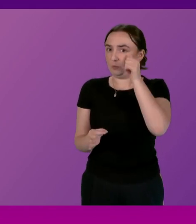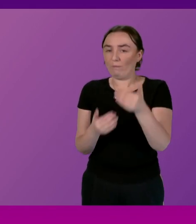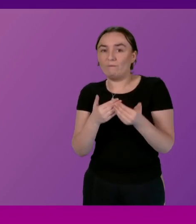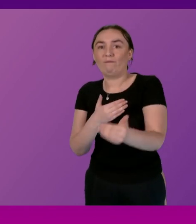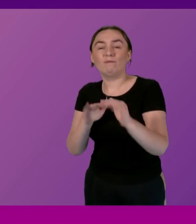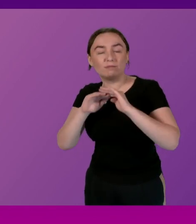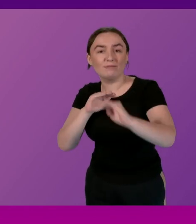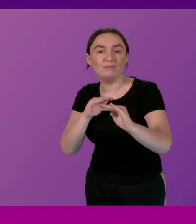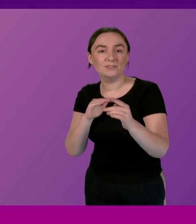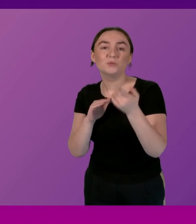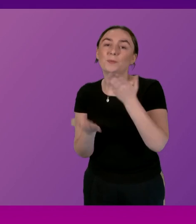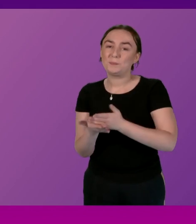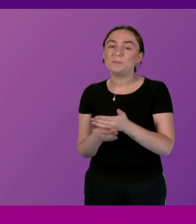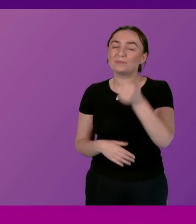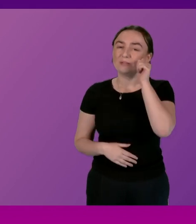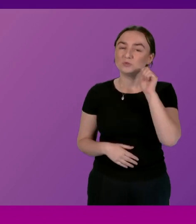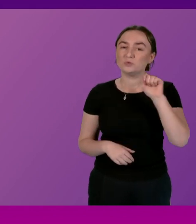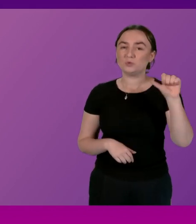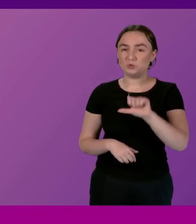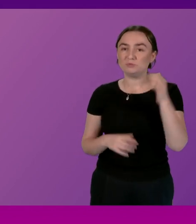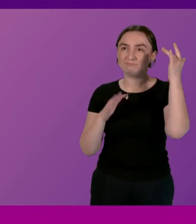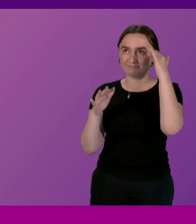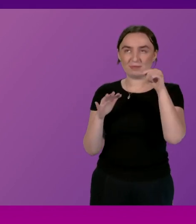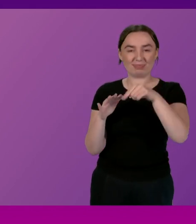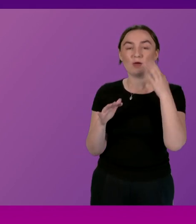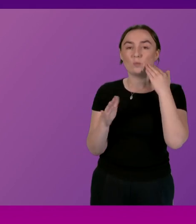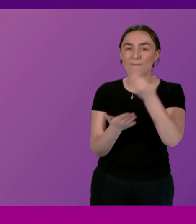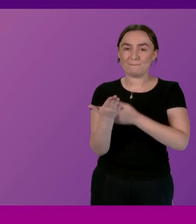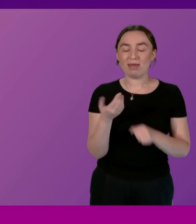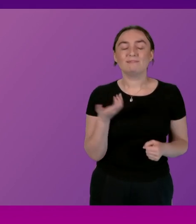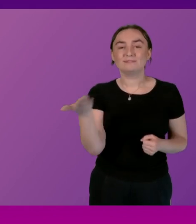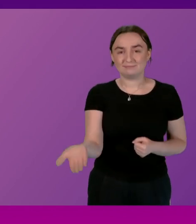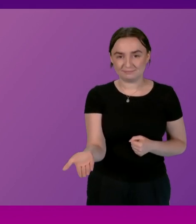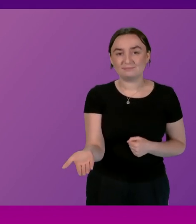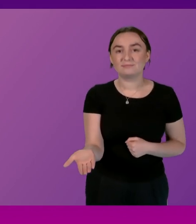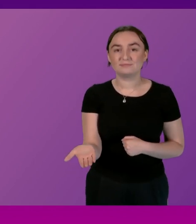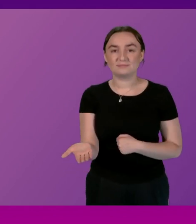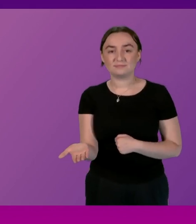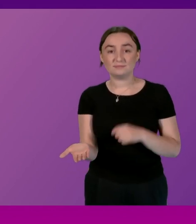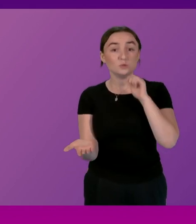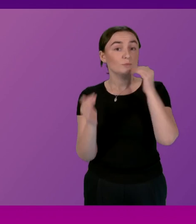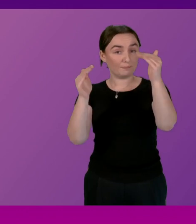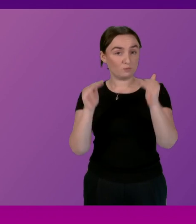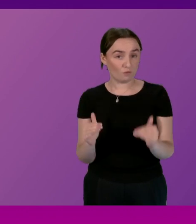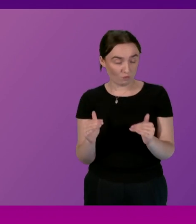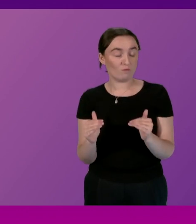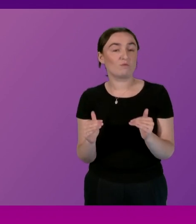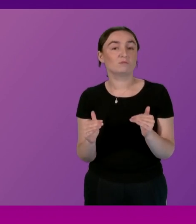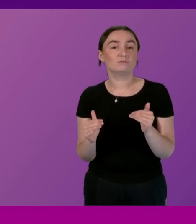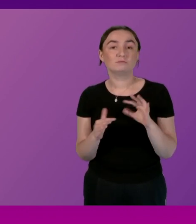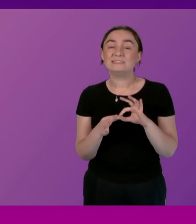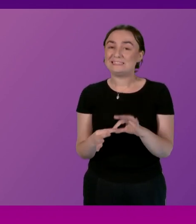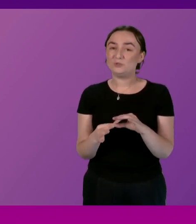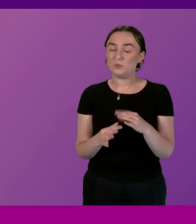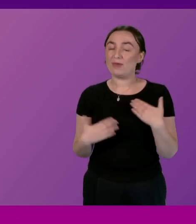issue of consideration as we bring forward the bill Thanks Finlay Right we're going to move on to the health